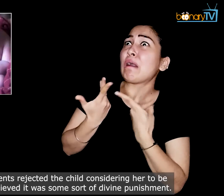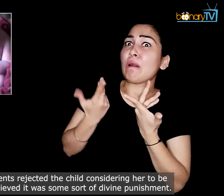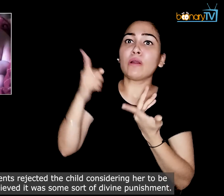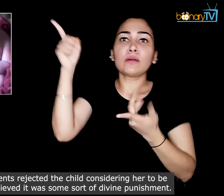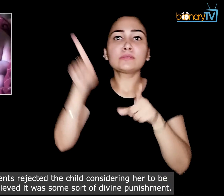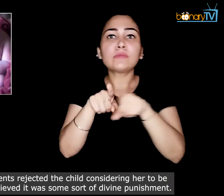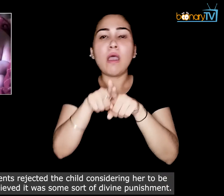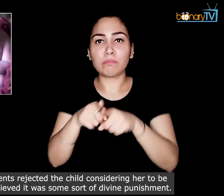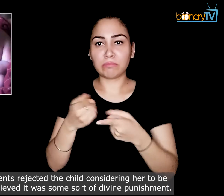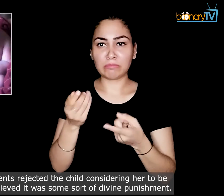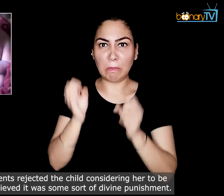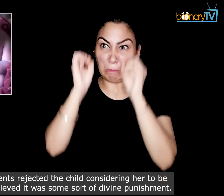be cursed.